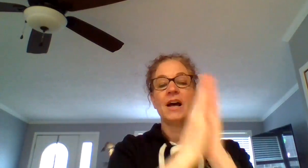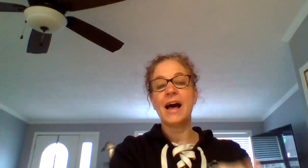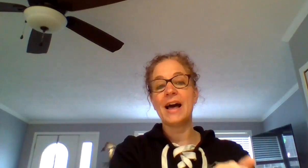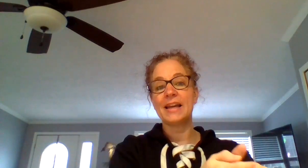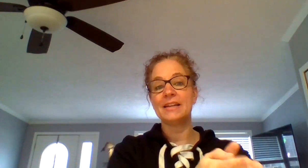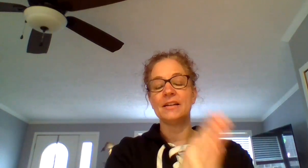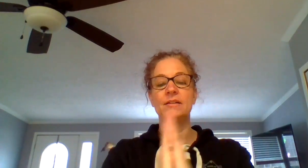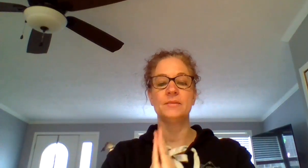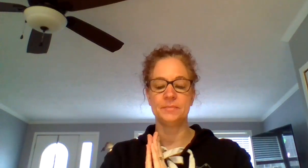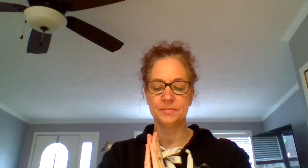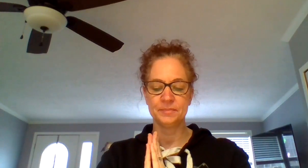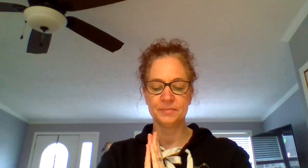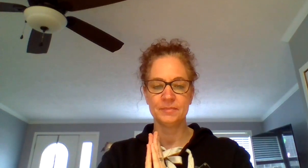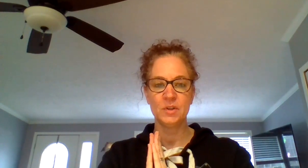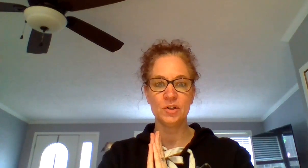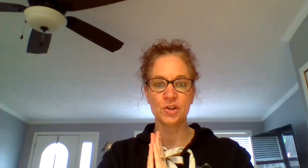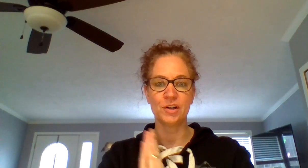find. Your turn.